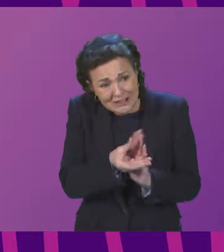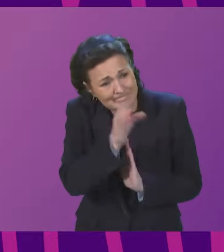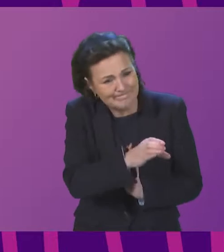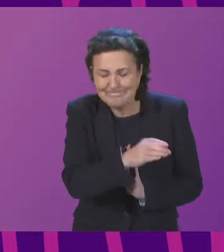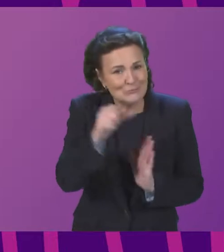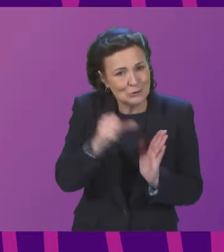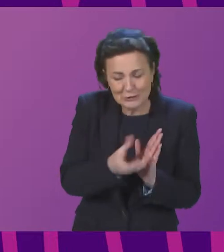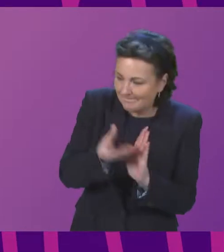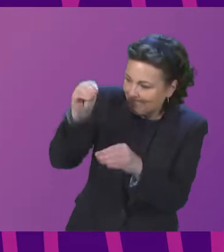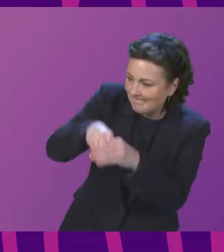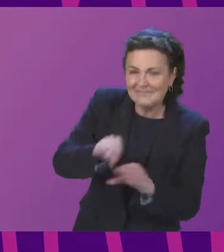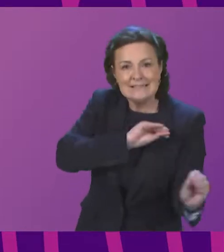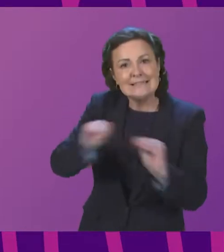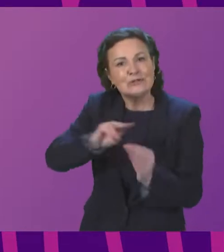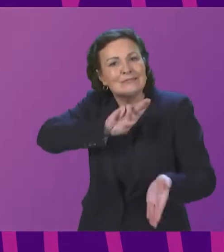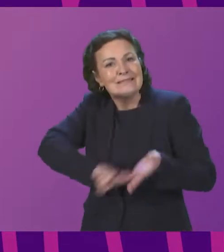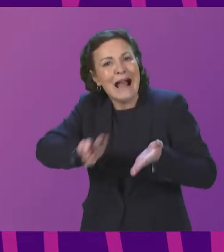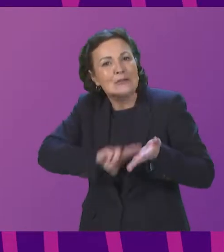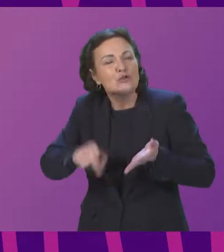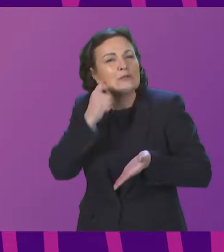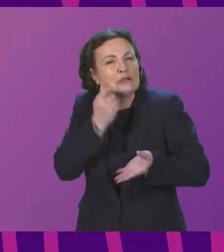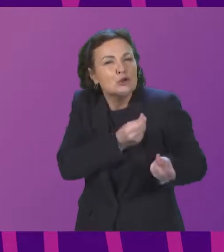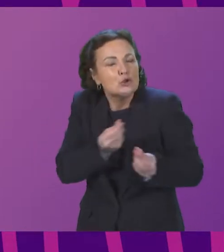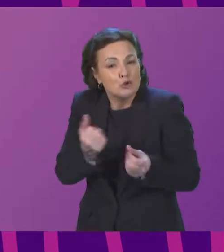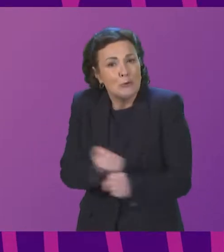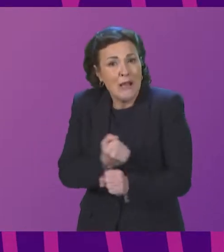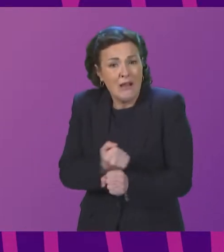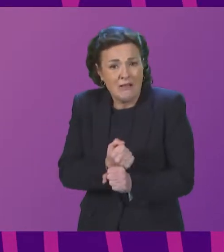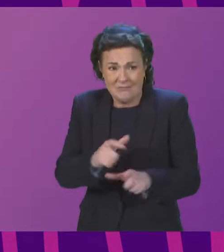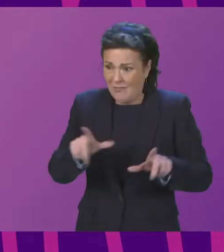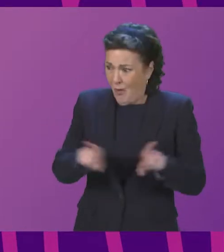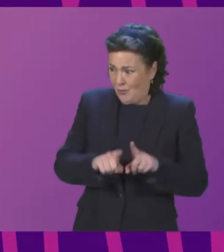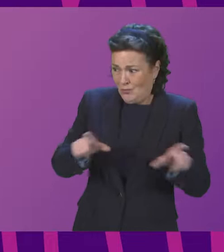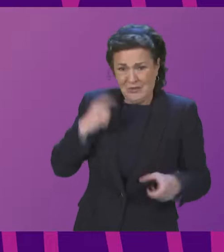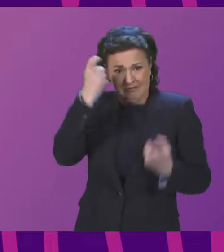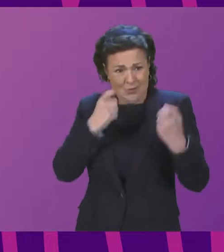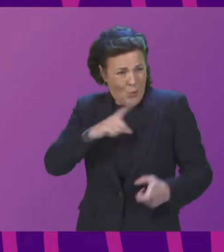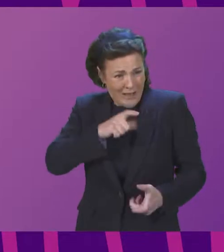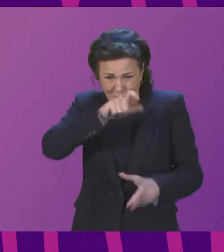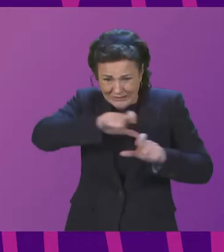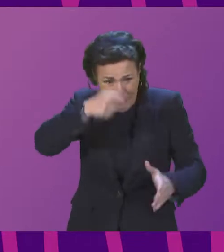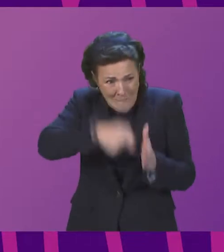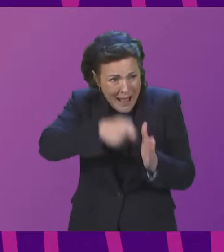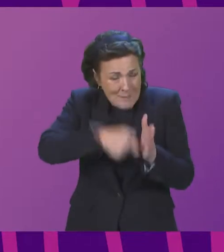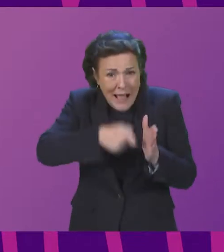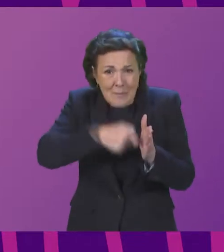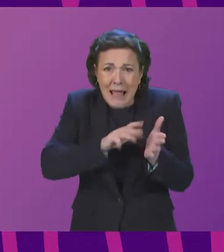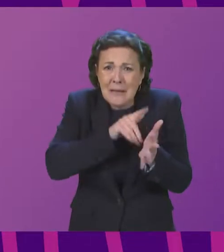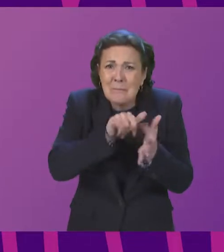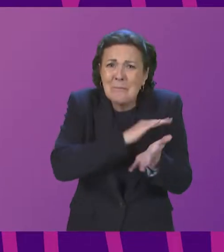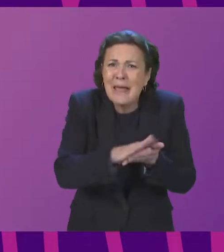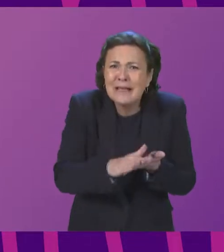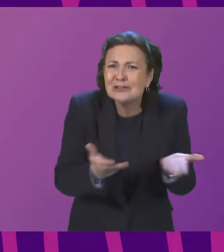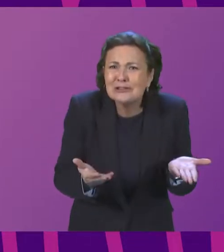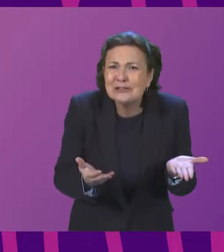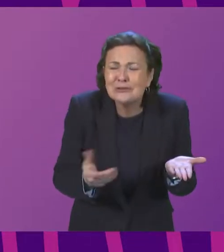natural tissue repair. The petitioners also query why mesh is still being bought and why clinicians are not yet accurately